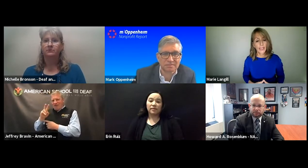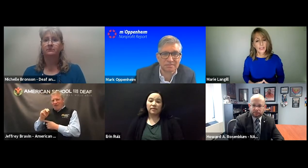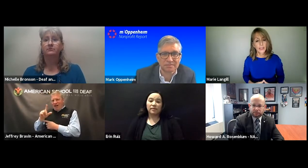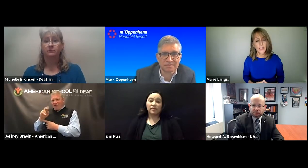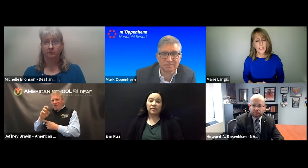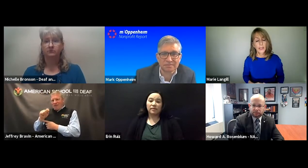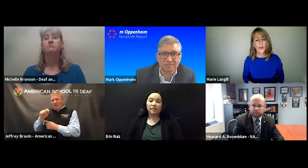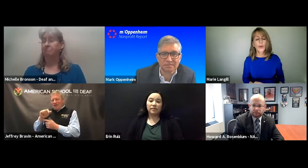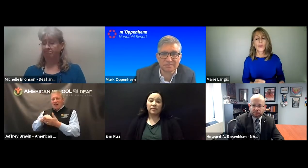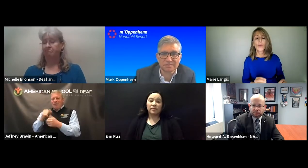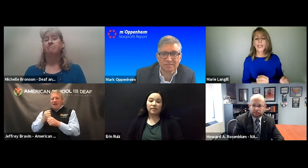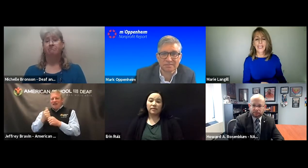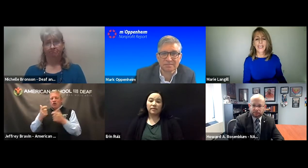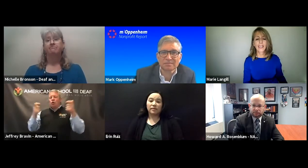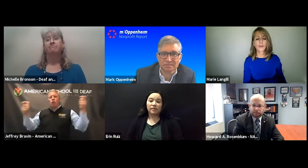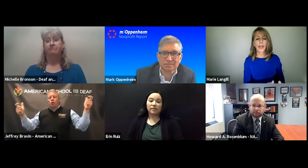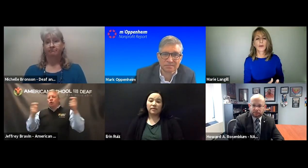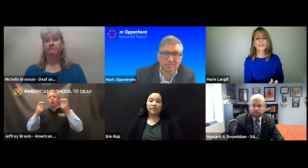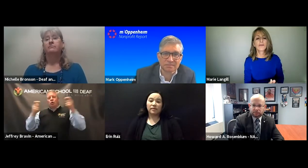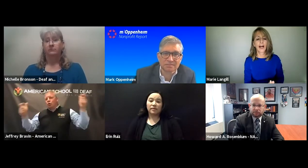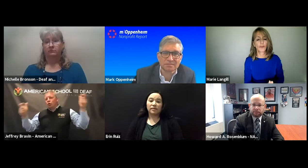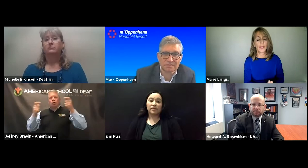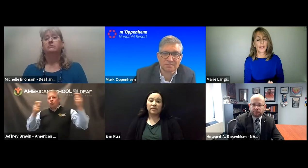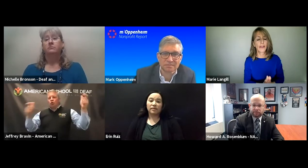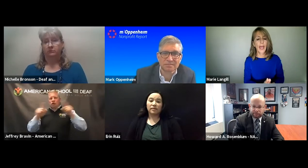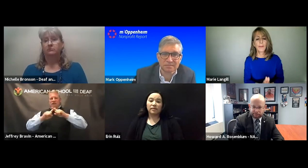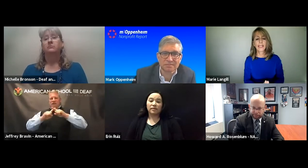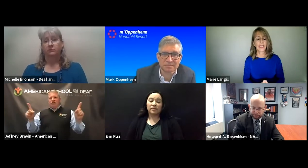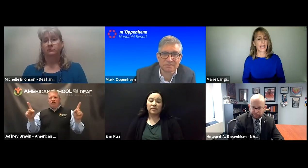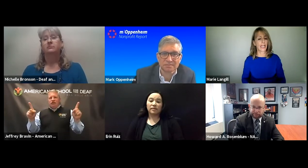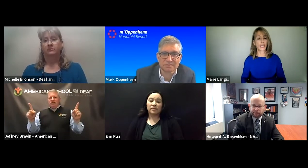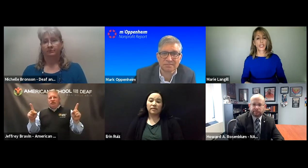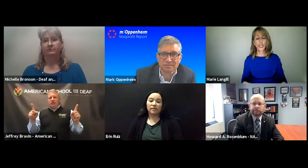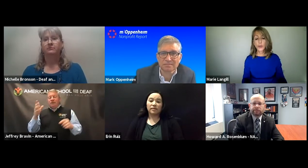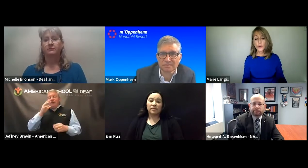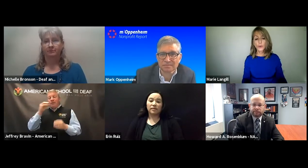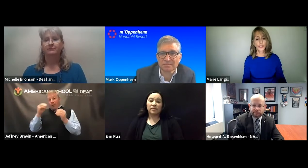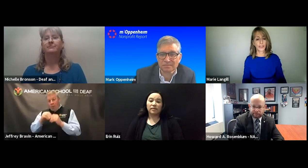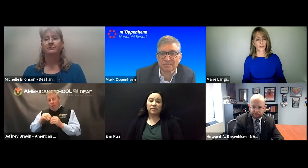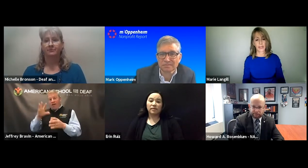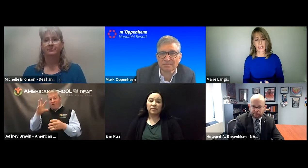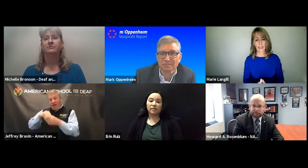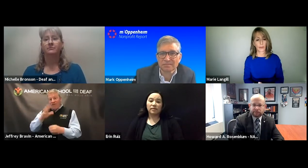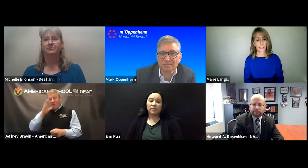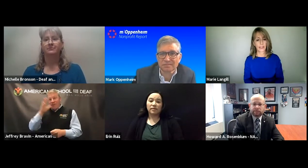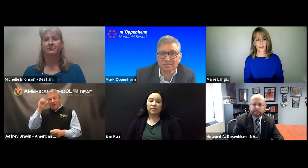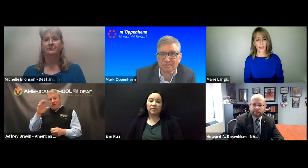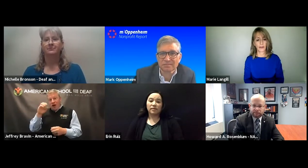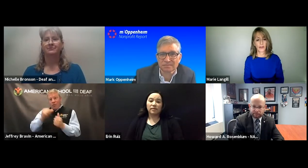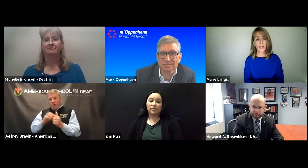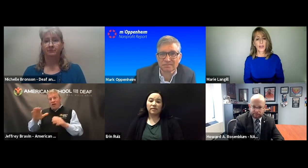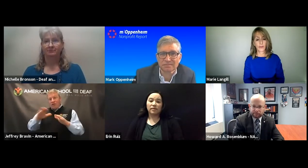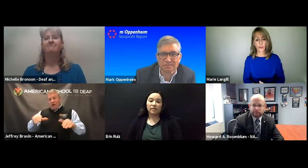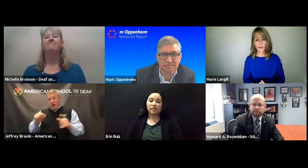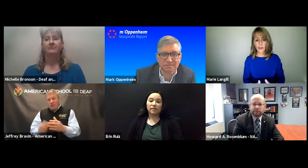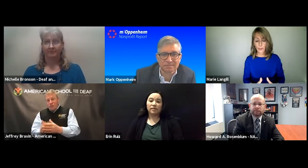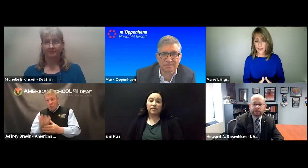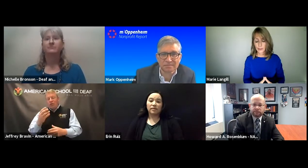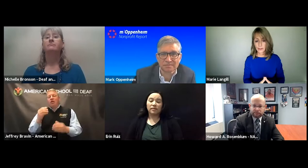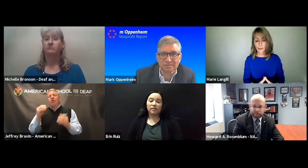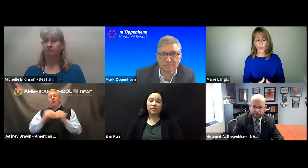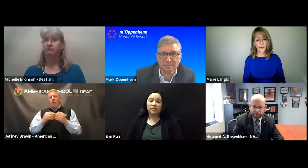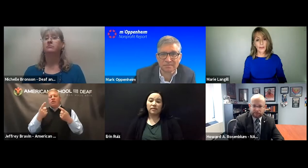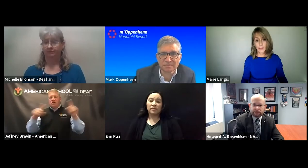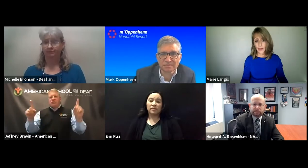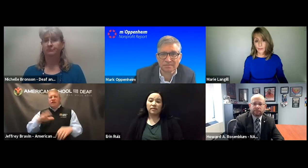communication. Key is parents' involvement. That makes a huge difference. I can't impress that enough. If you involve